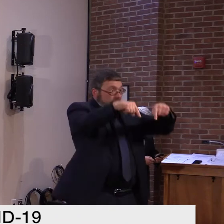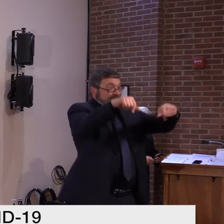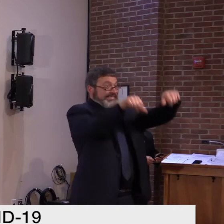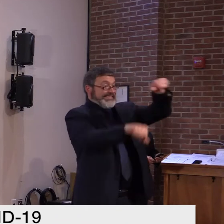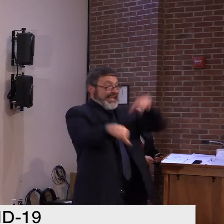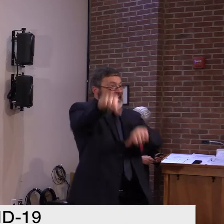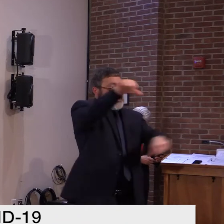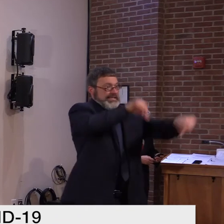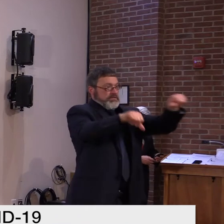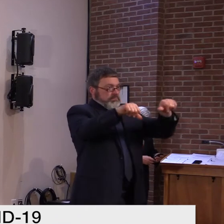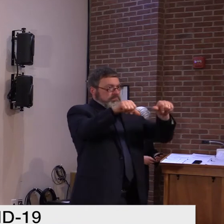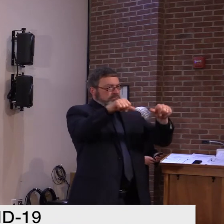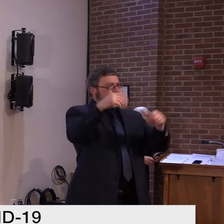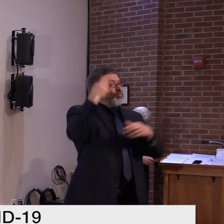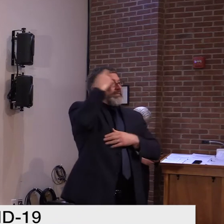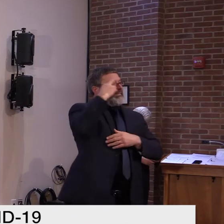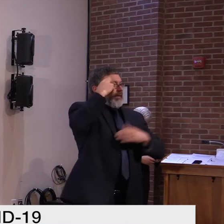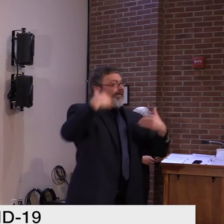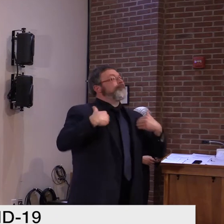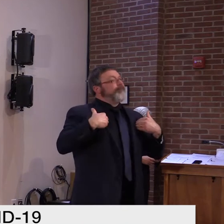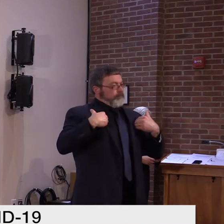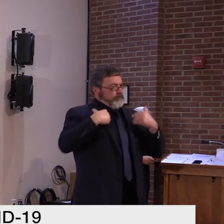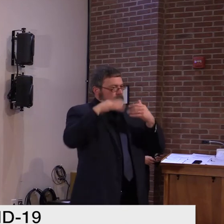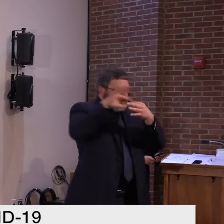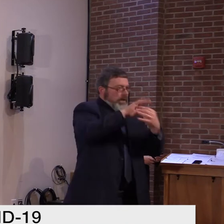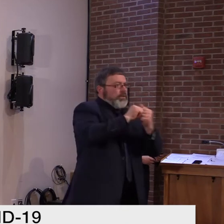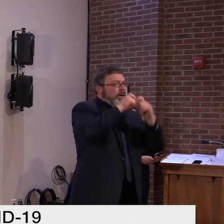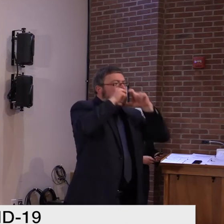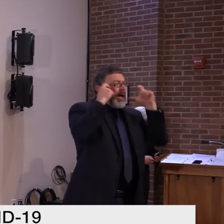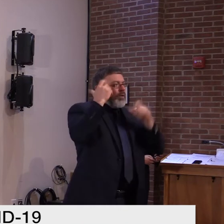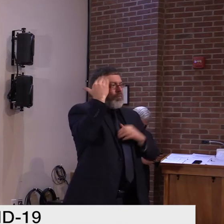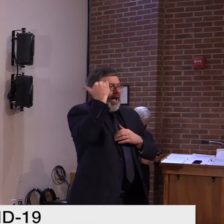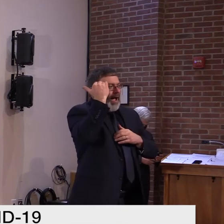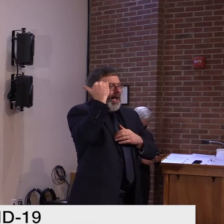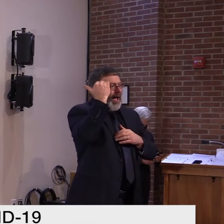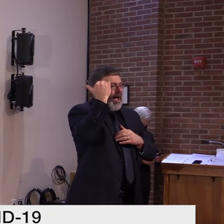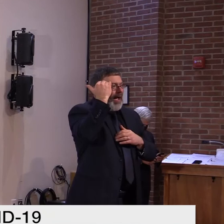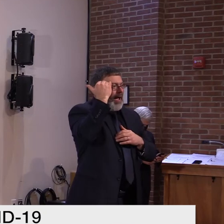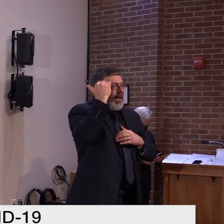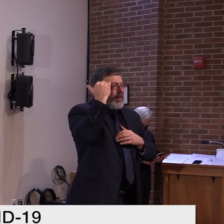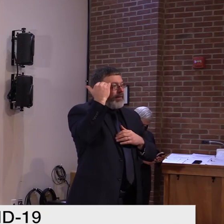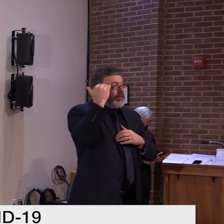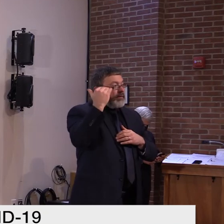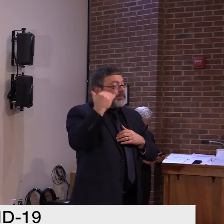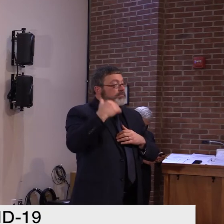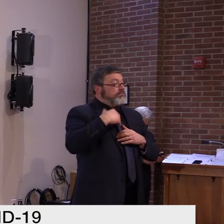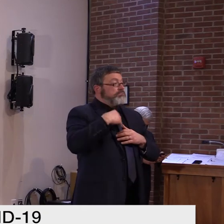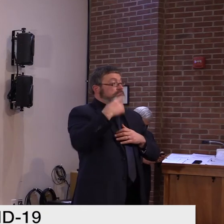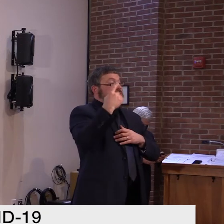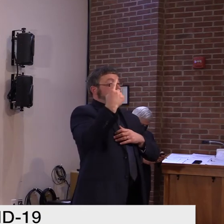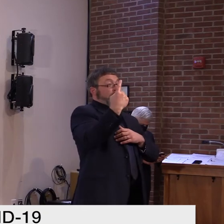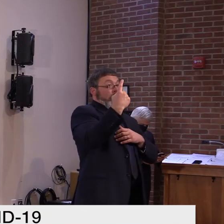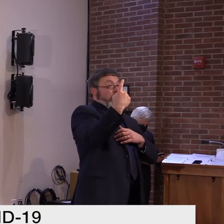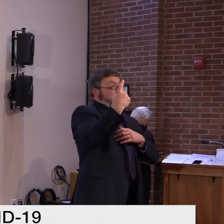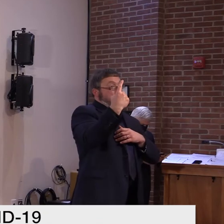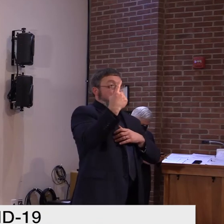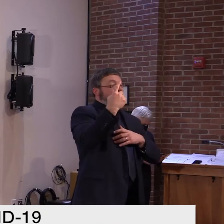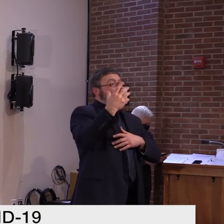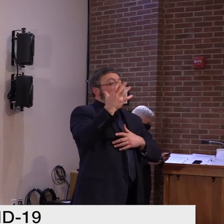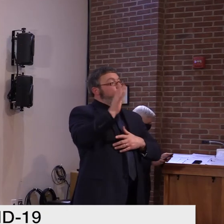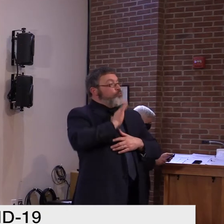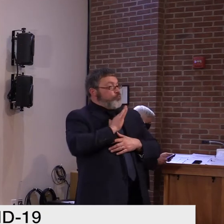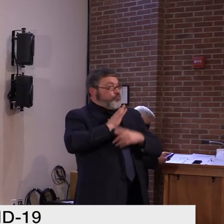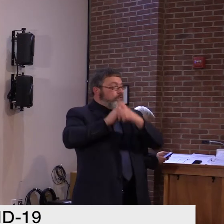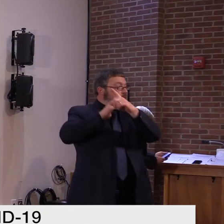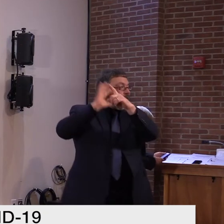of the administration in Washington not being very active right now on the pandemic is there is not politicization of